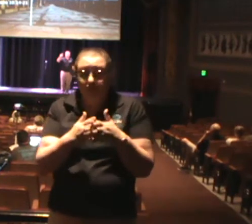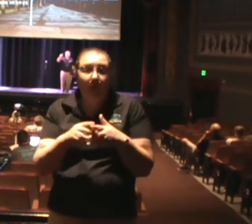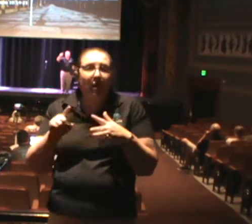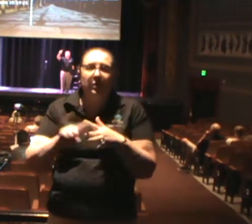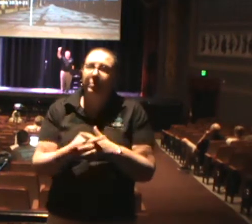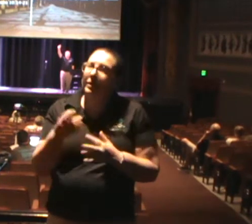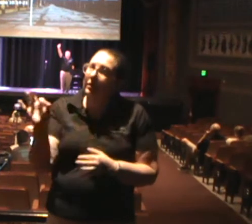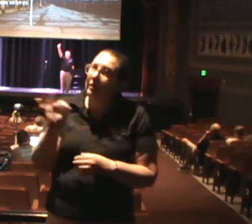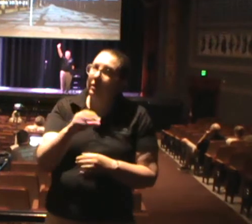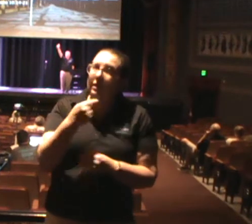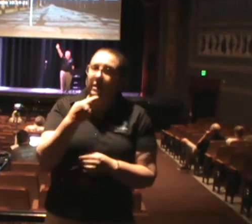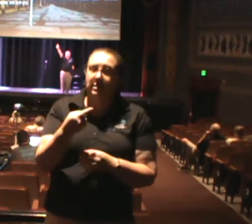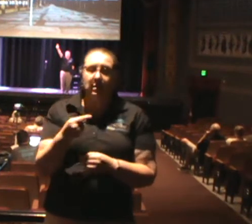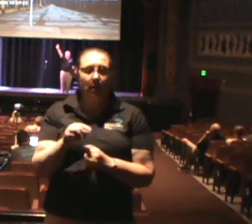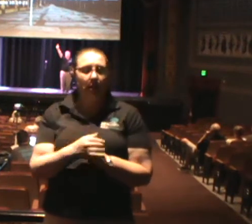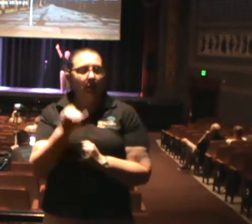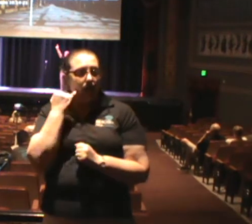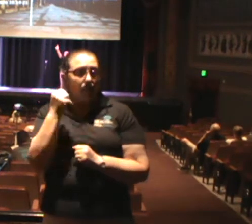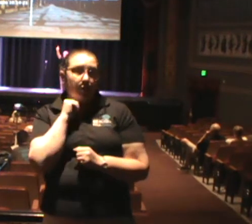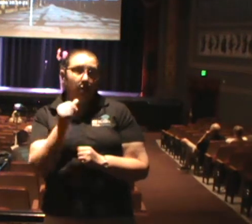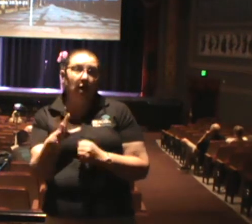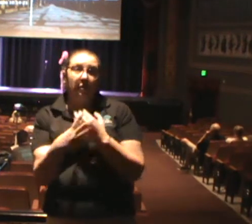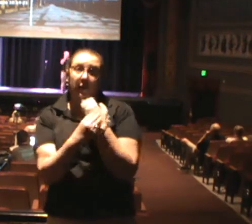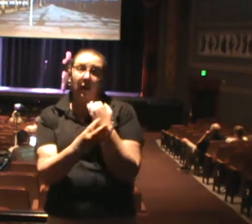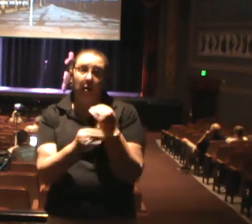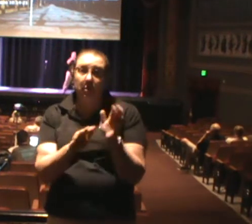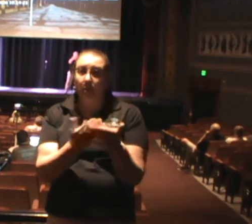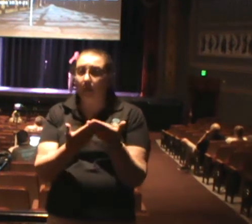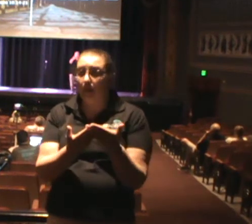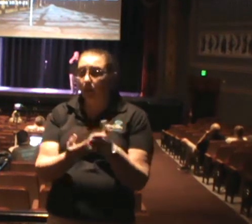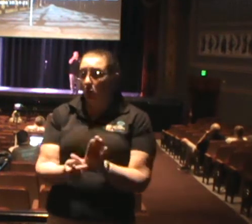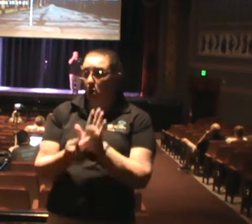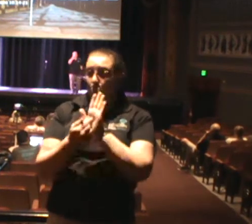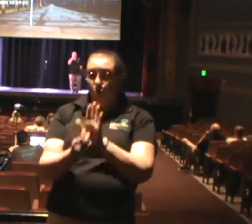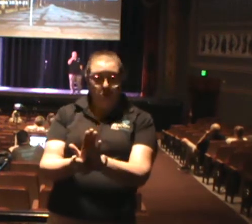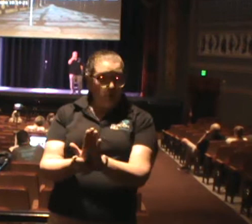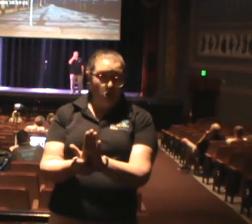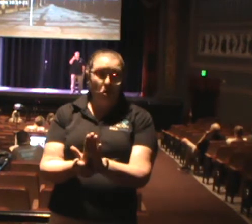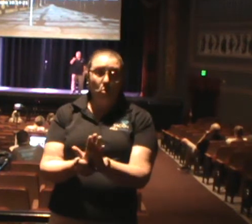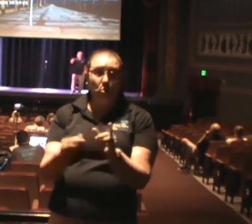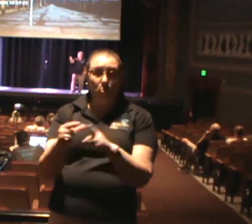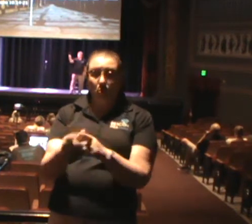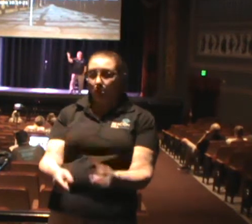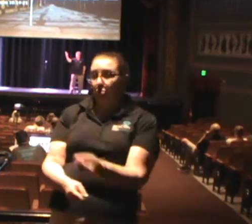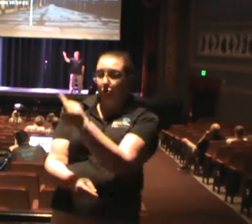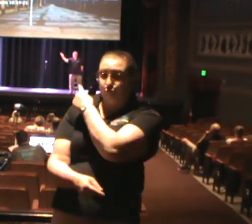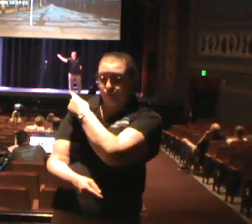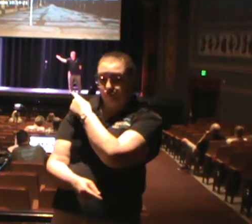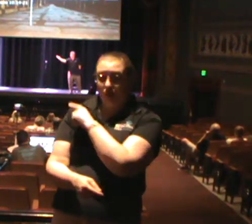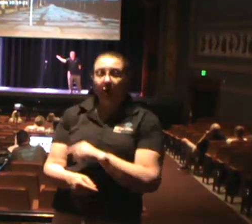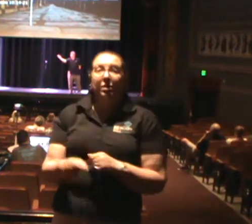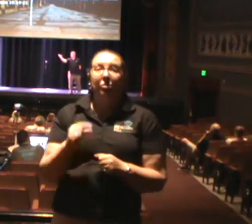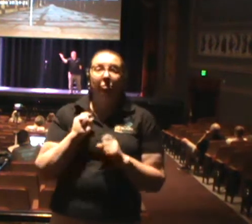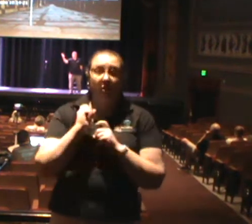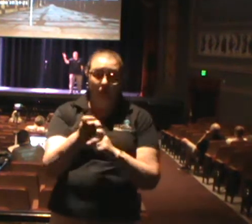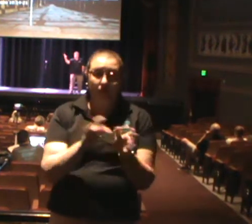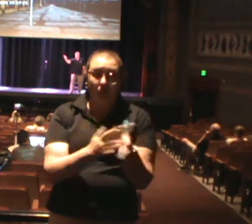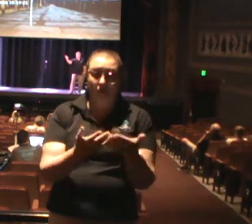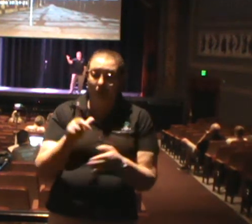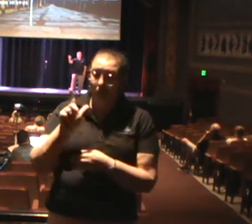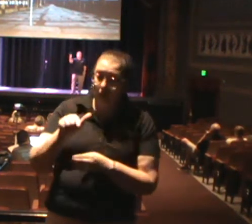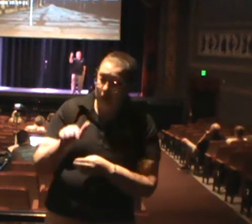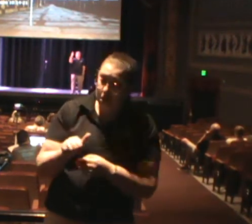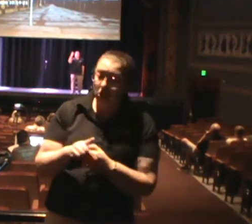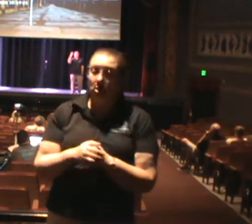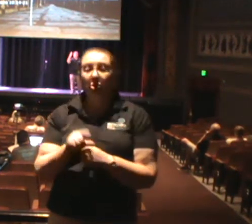Word, then what? The words will be coming up on the screen. We will give you a copy of God's Word. You can get a sermon manuscript of what I